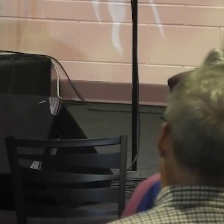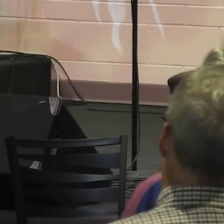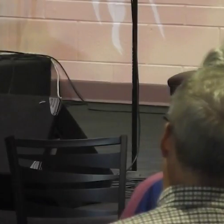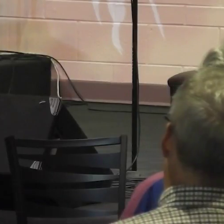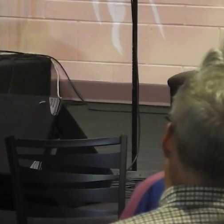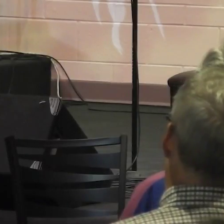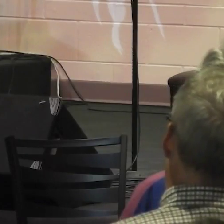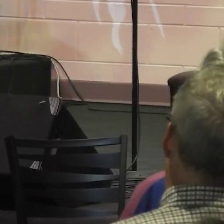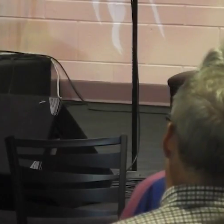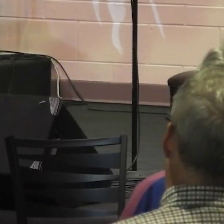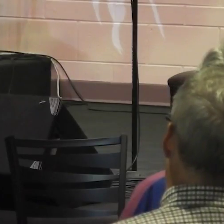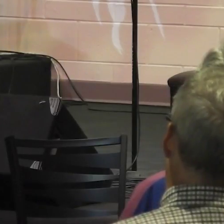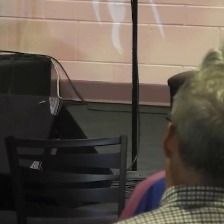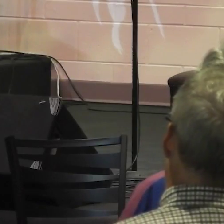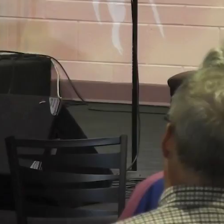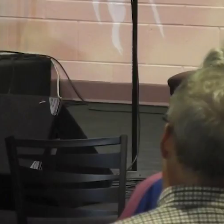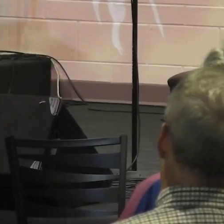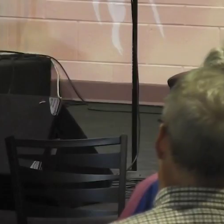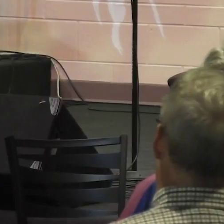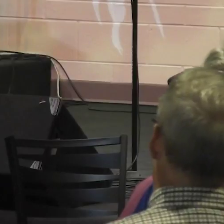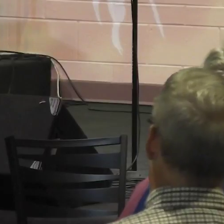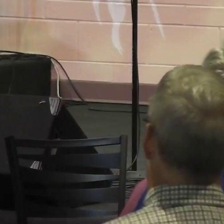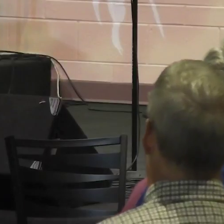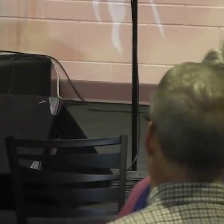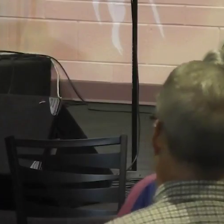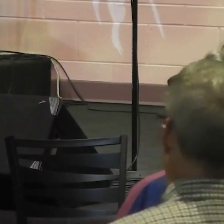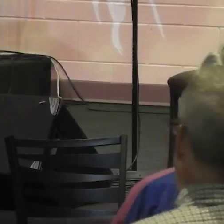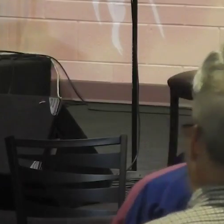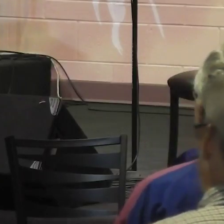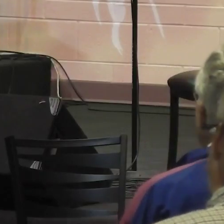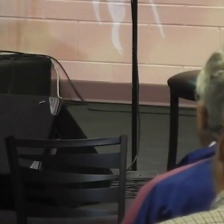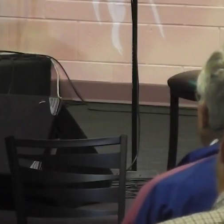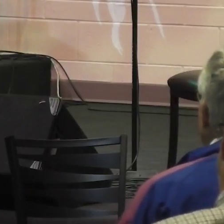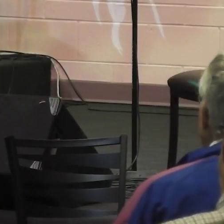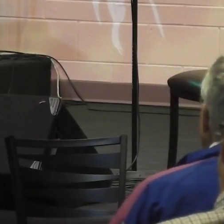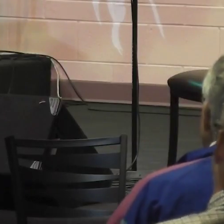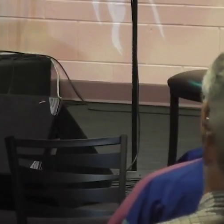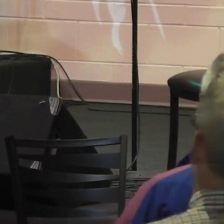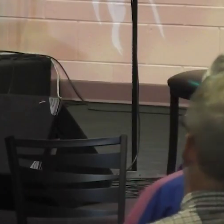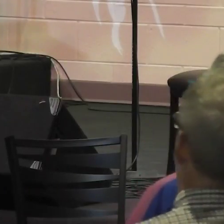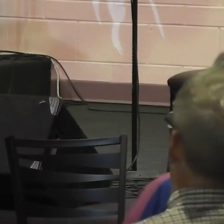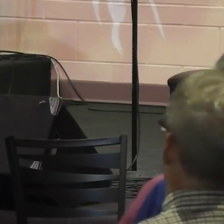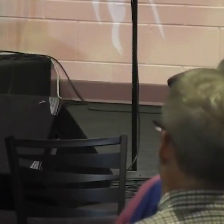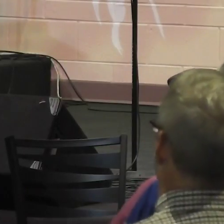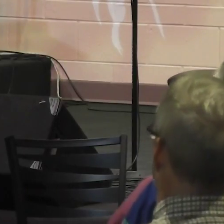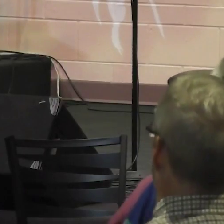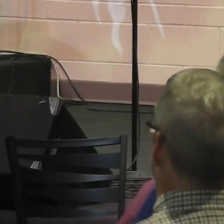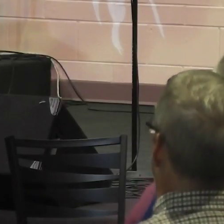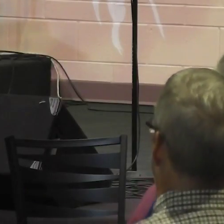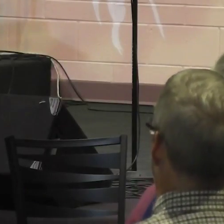Can you do that? Wowzima. Wowzima. Wowzima. Wowzima.